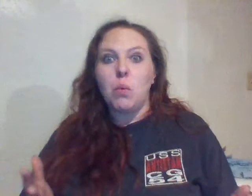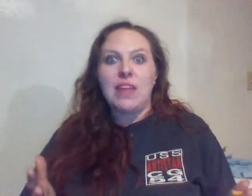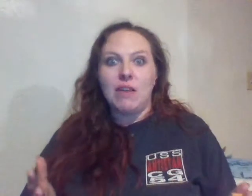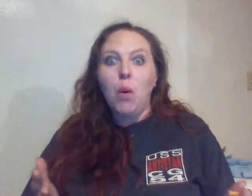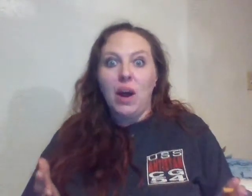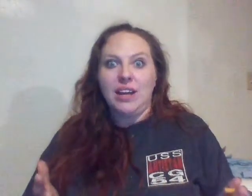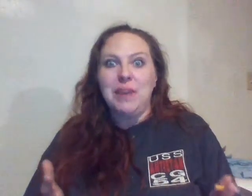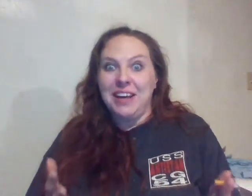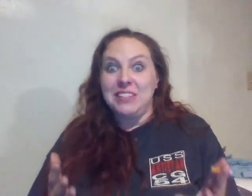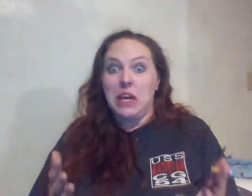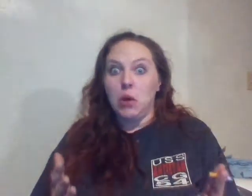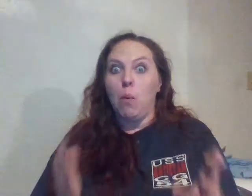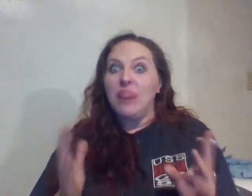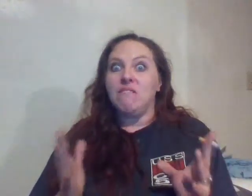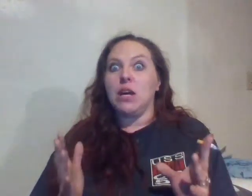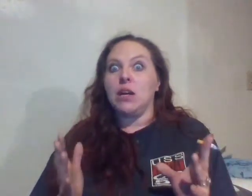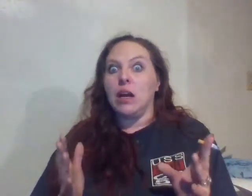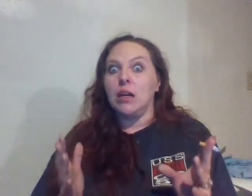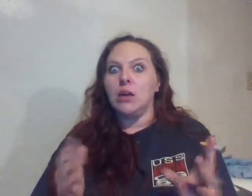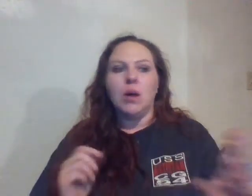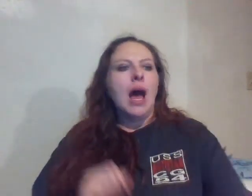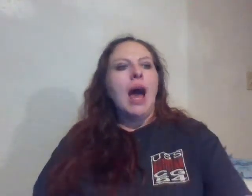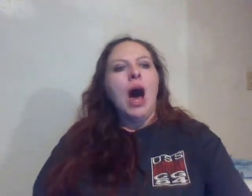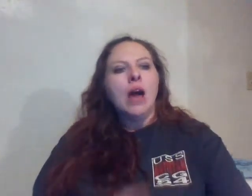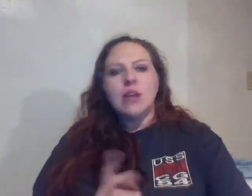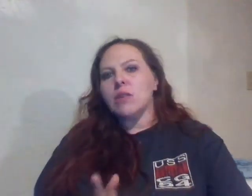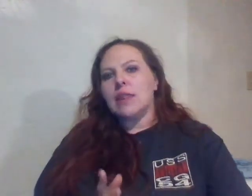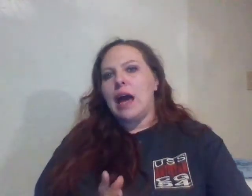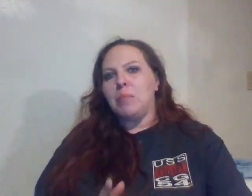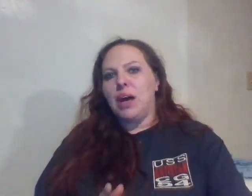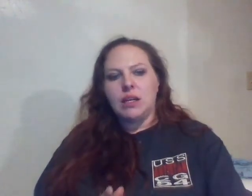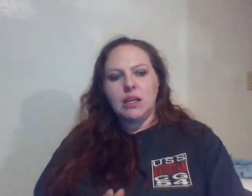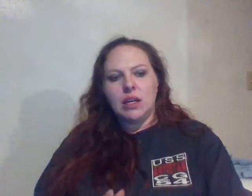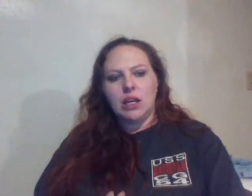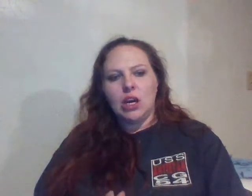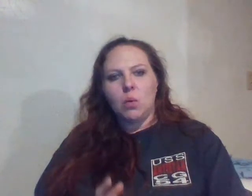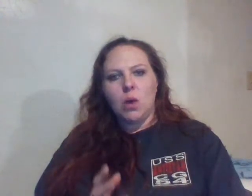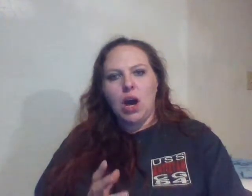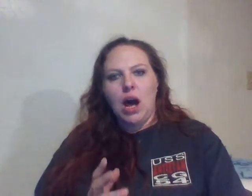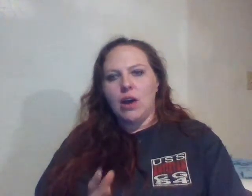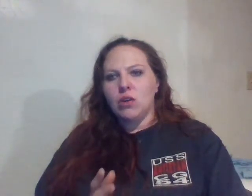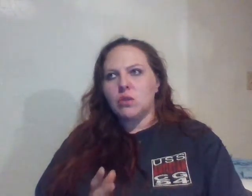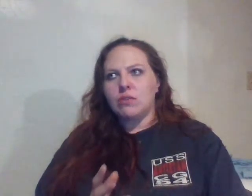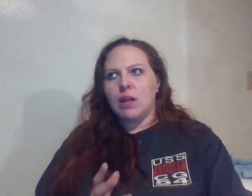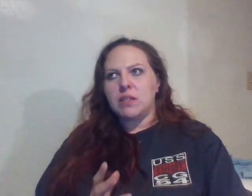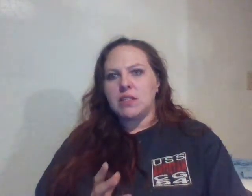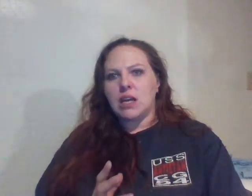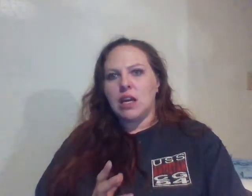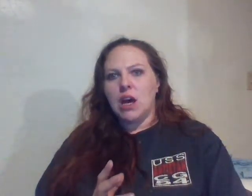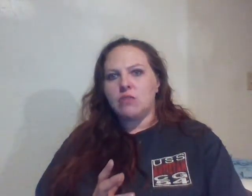one they avoid because they don't know what the fuck you're going to do. Not only that, but, you know, I also developed this technique of